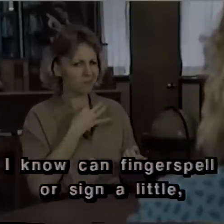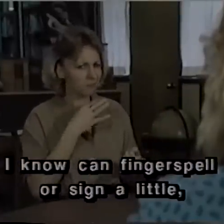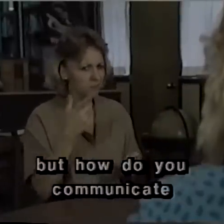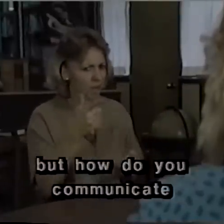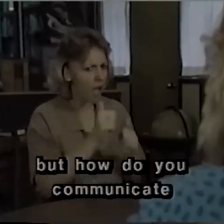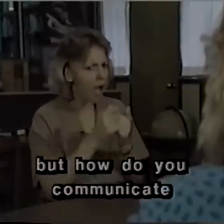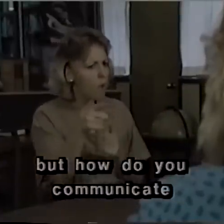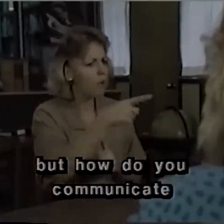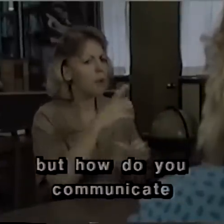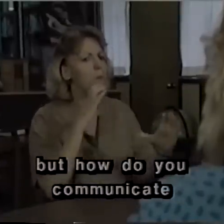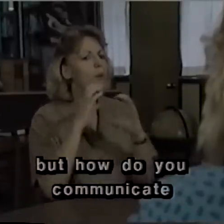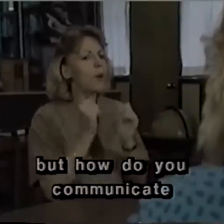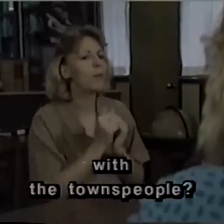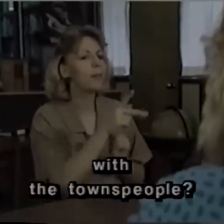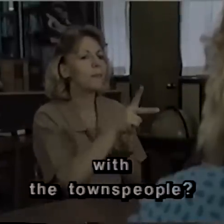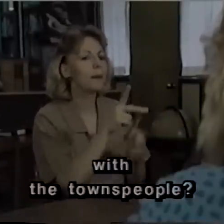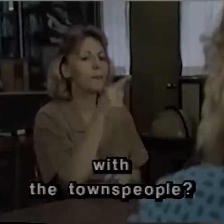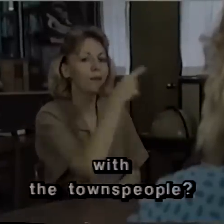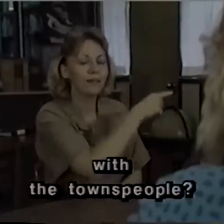but how do you communicate with the townspeople?